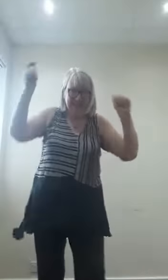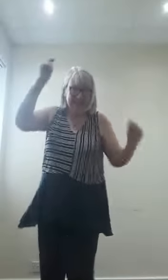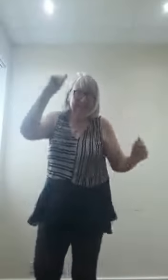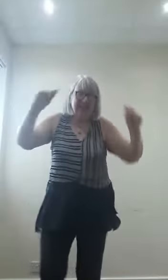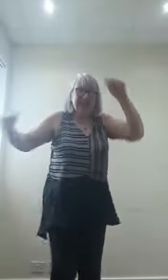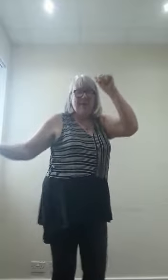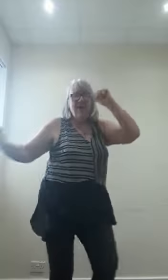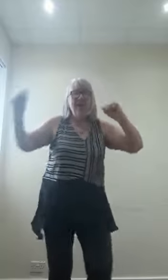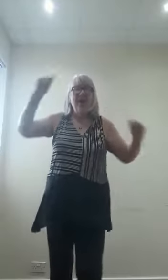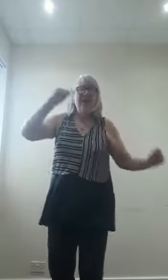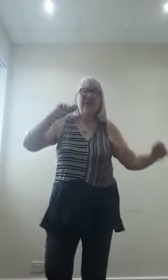Come on.